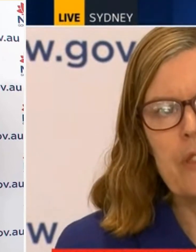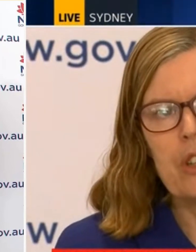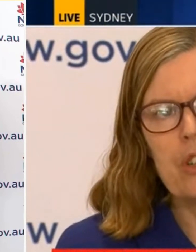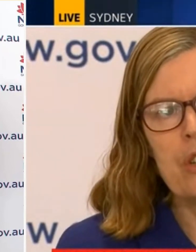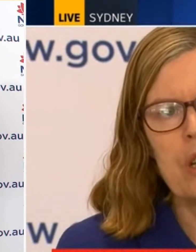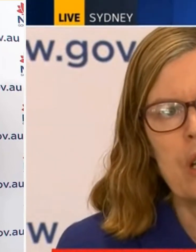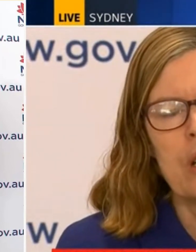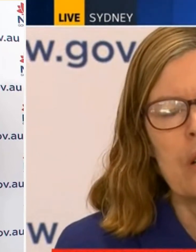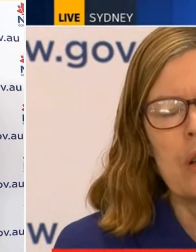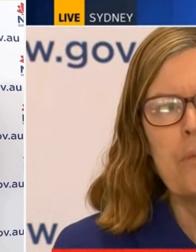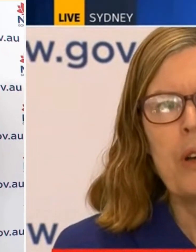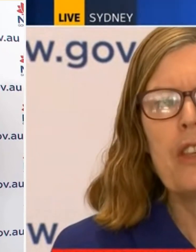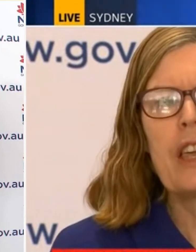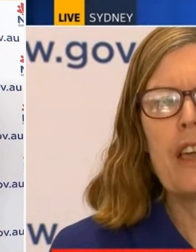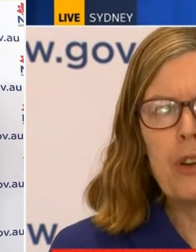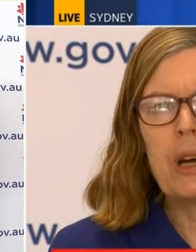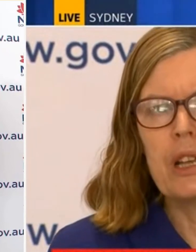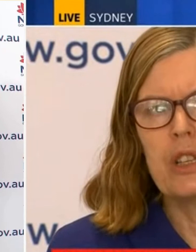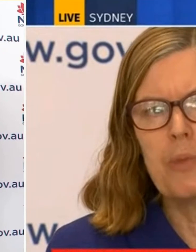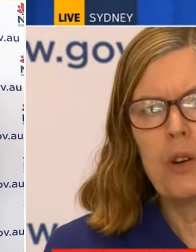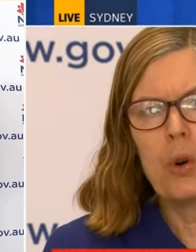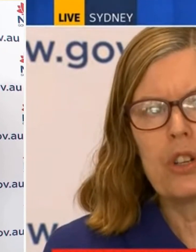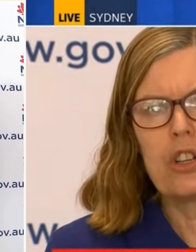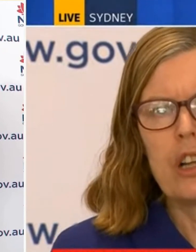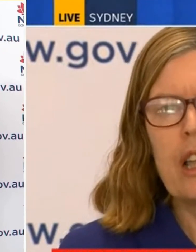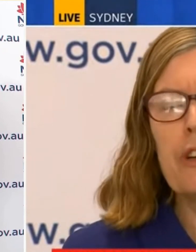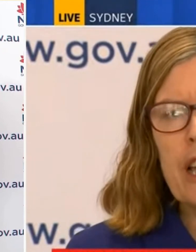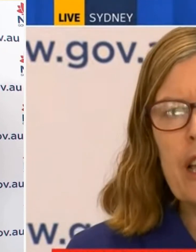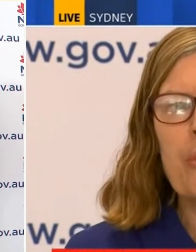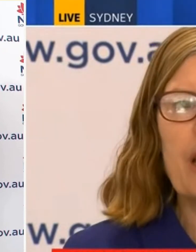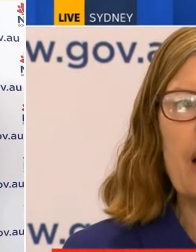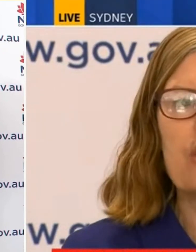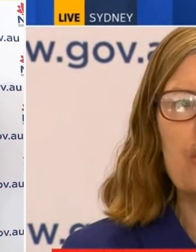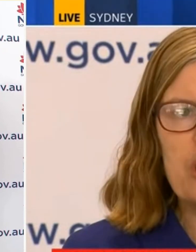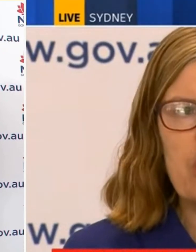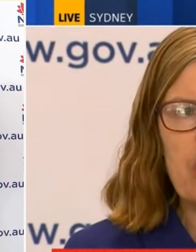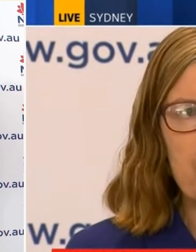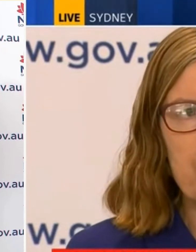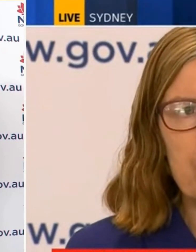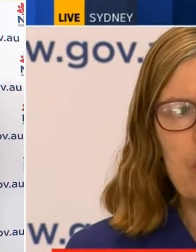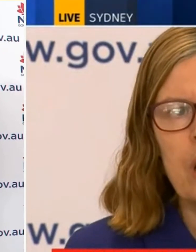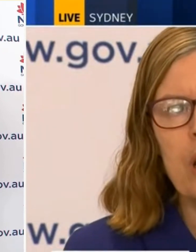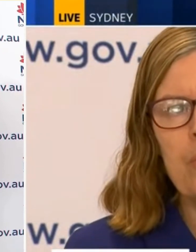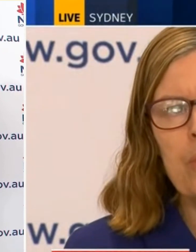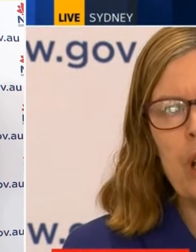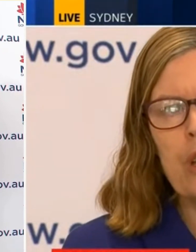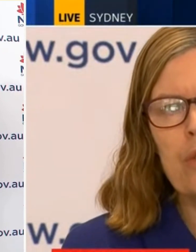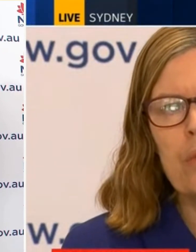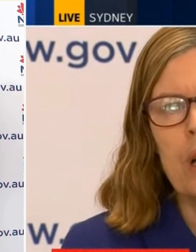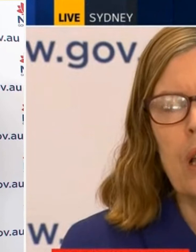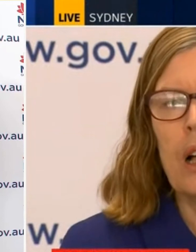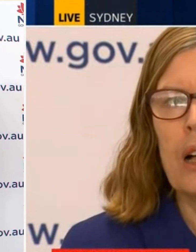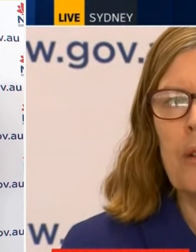Local Government Areas Of Concern But I Think Everyone Needs To Be On Watch Every Day I Read Out Sewage Detections In